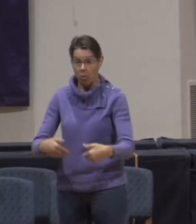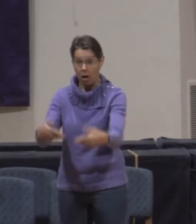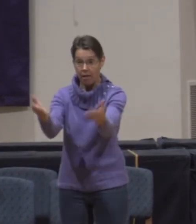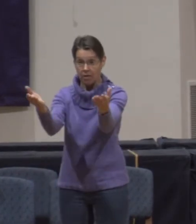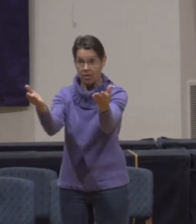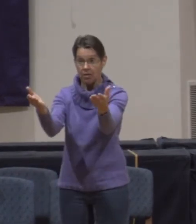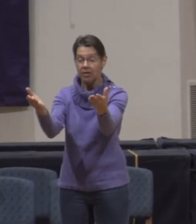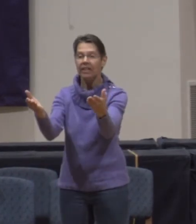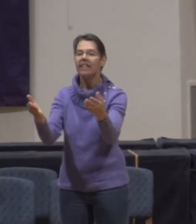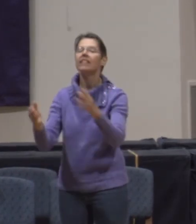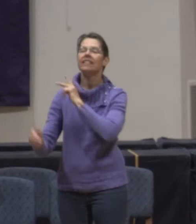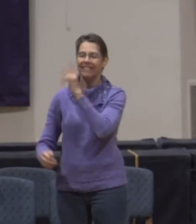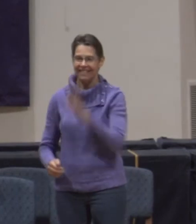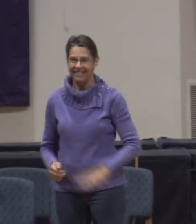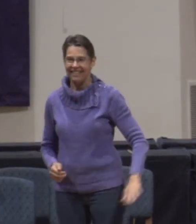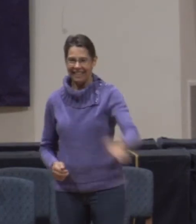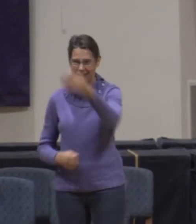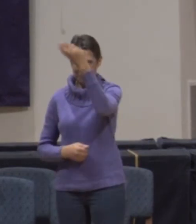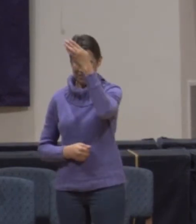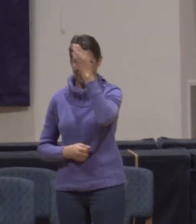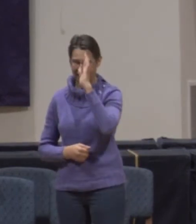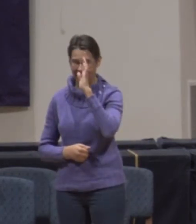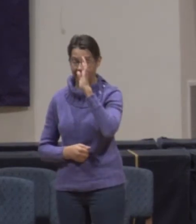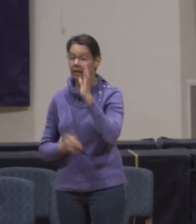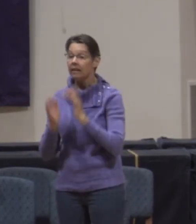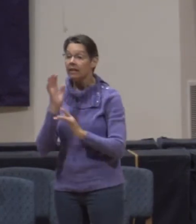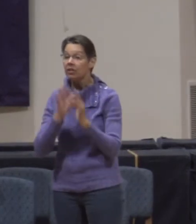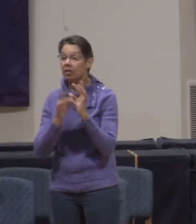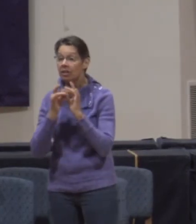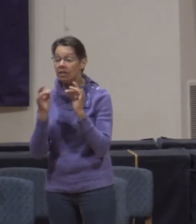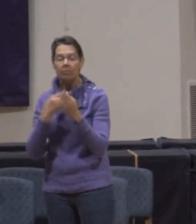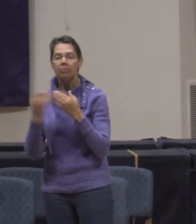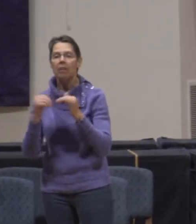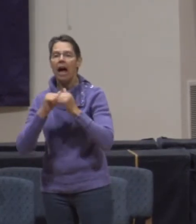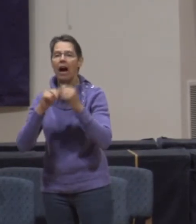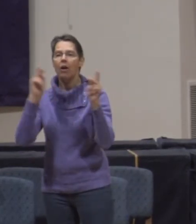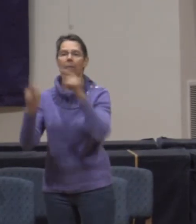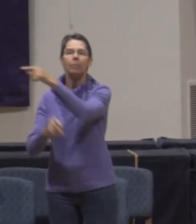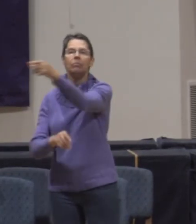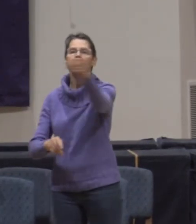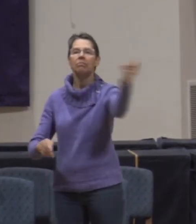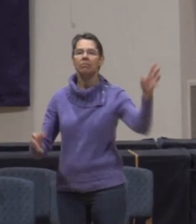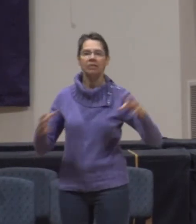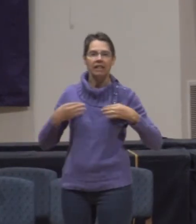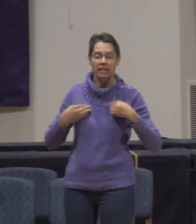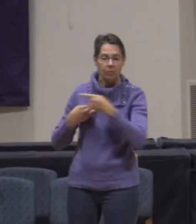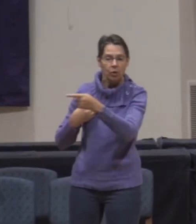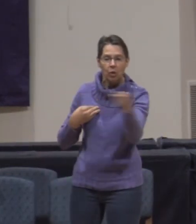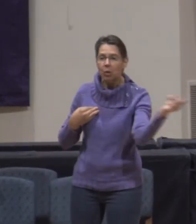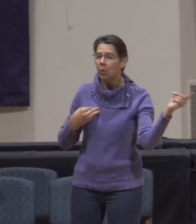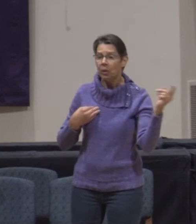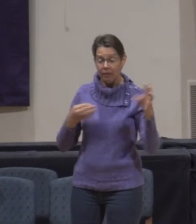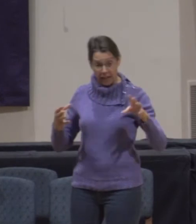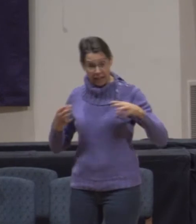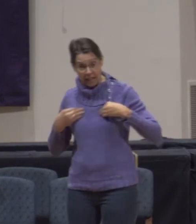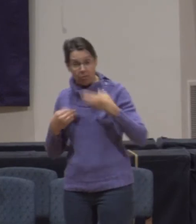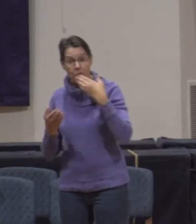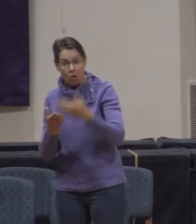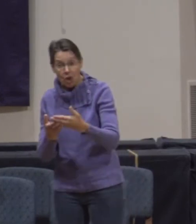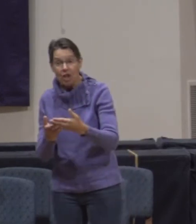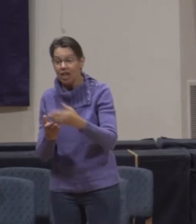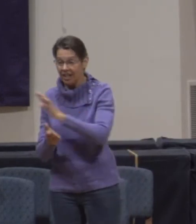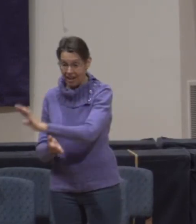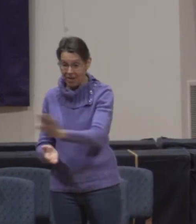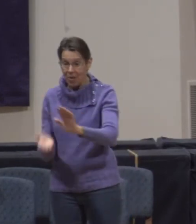God. Because Jesus says, no matter how they receive you, if they receive you well and good and peace will rest